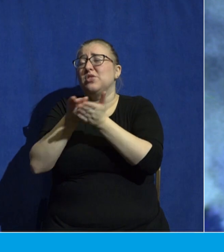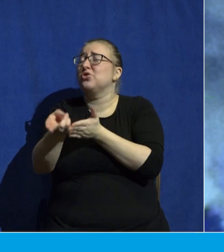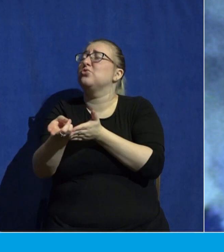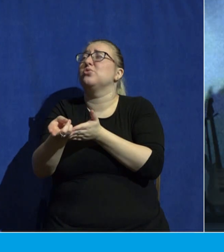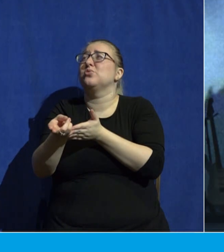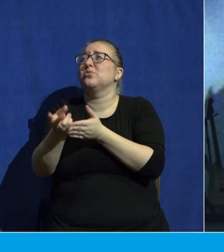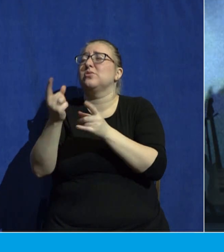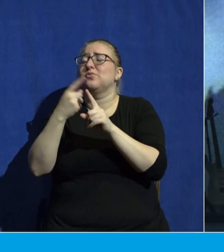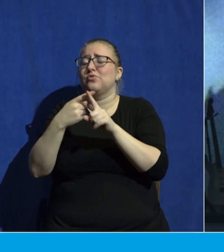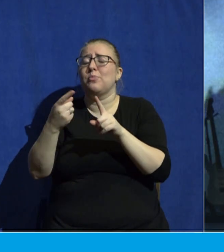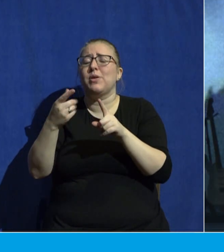verse